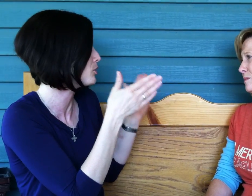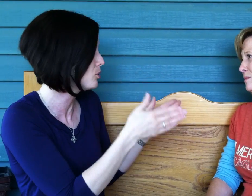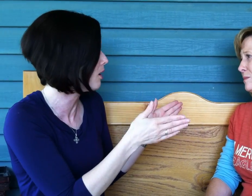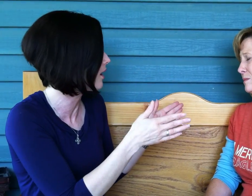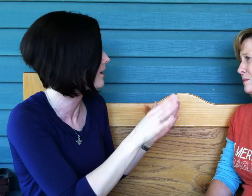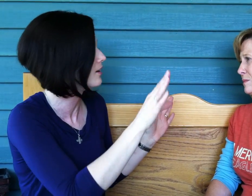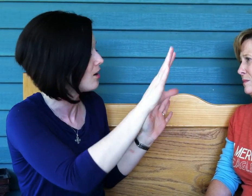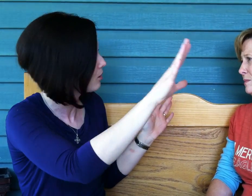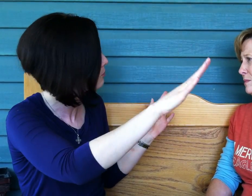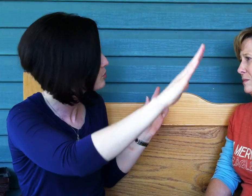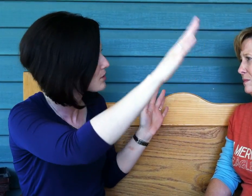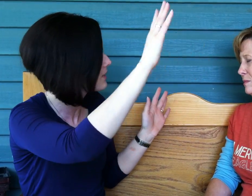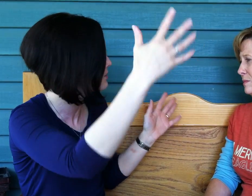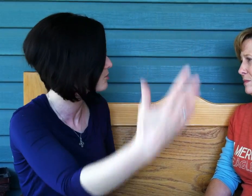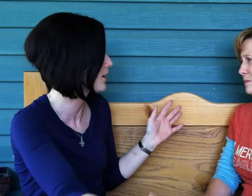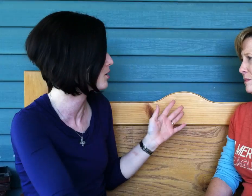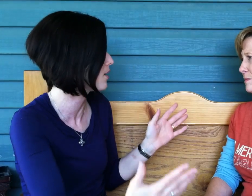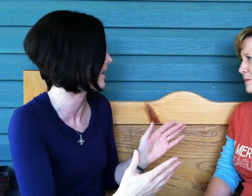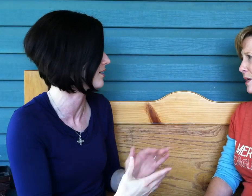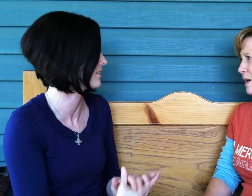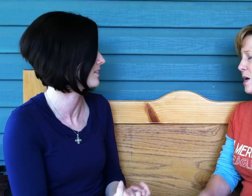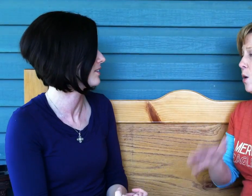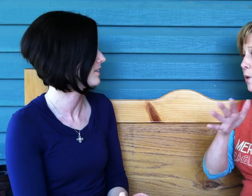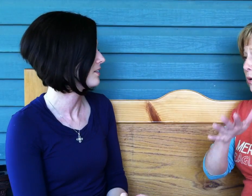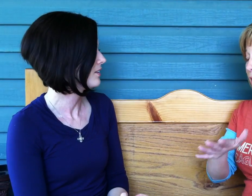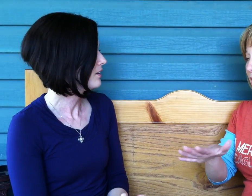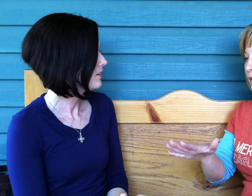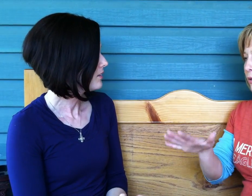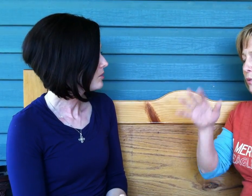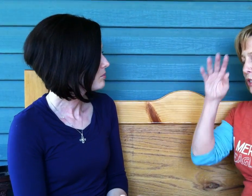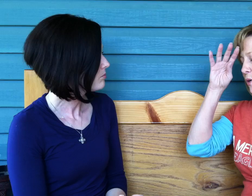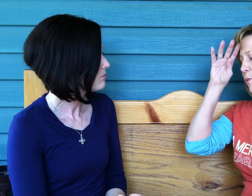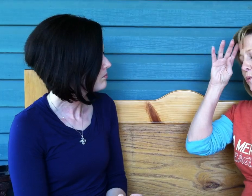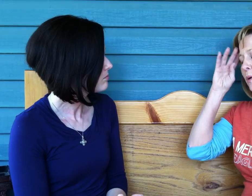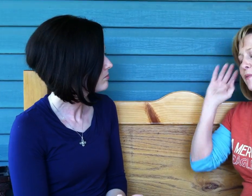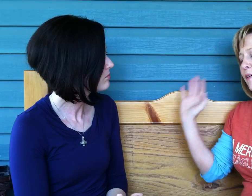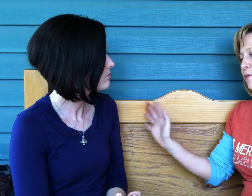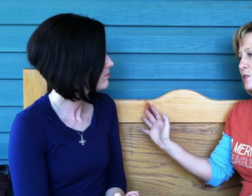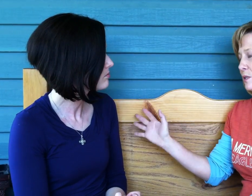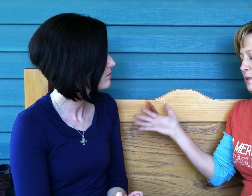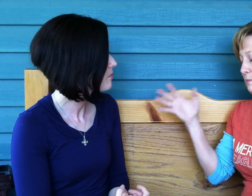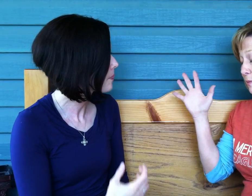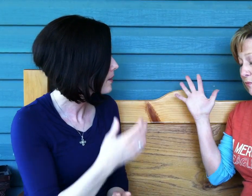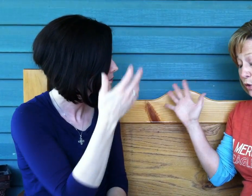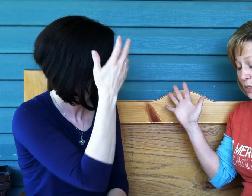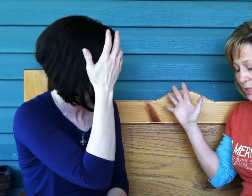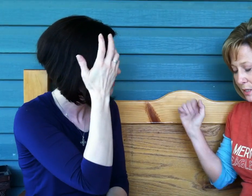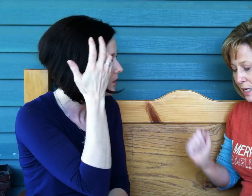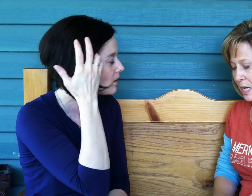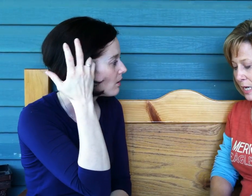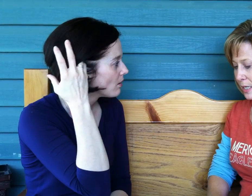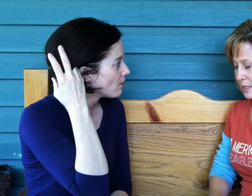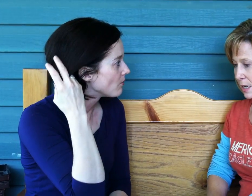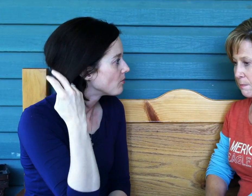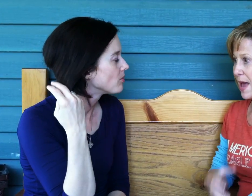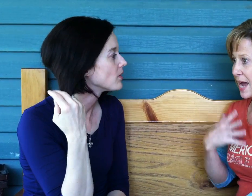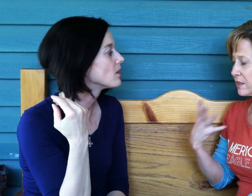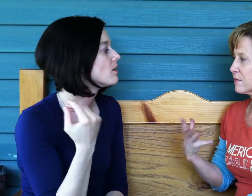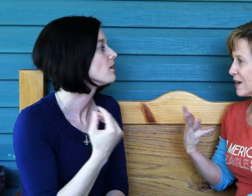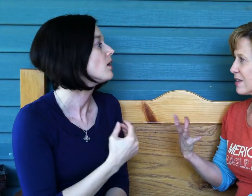you are, all of those things fade away. Well, and like you, Sharon, one of my favorite verses is, magnify